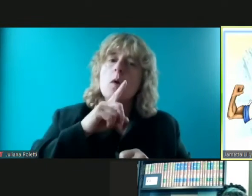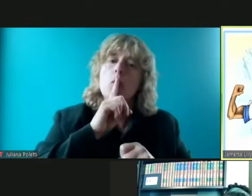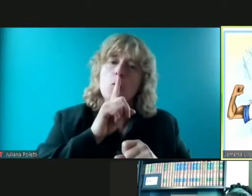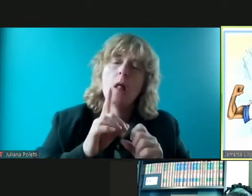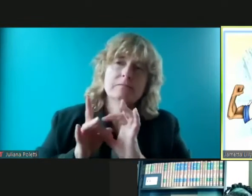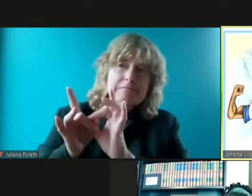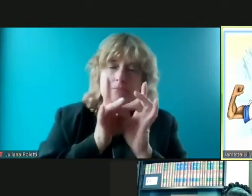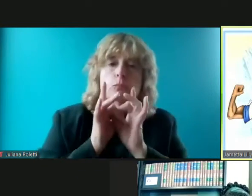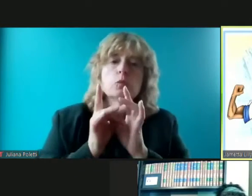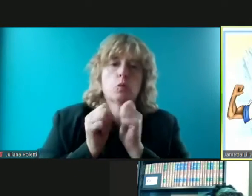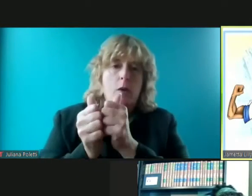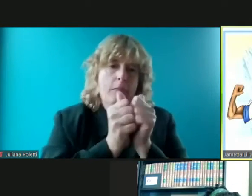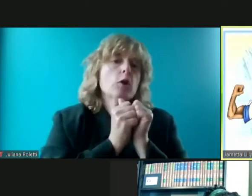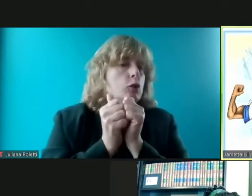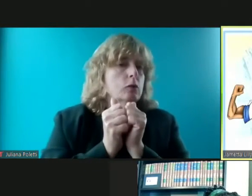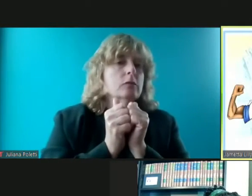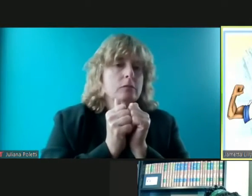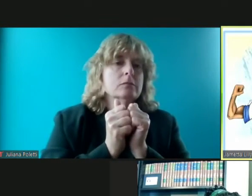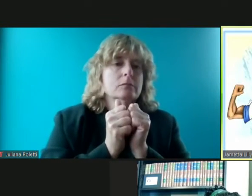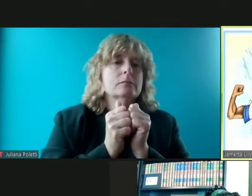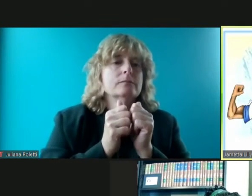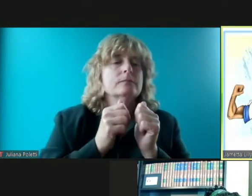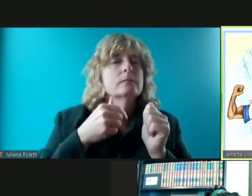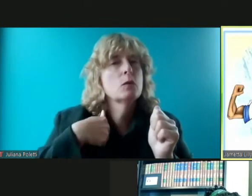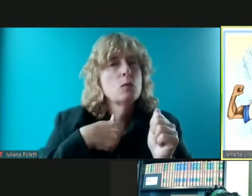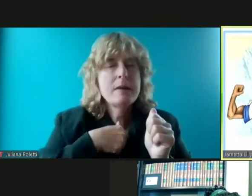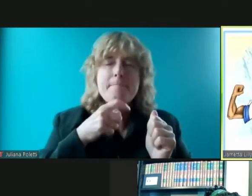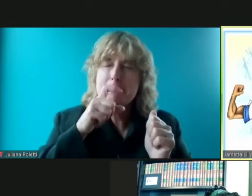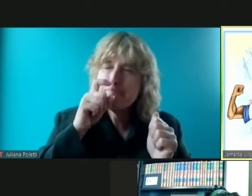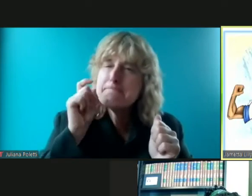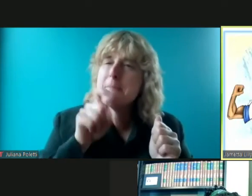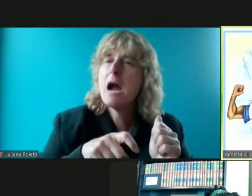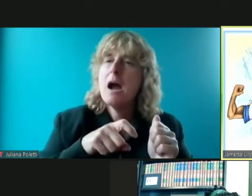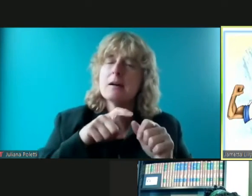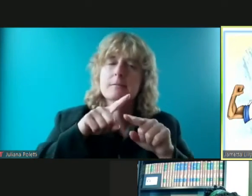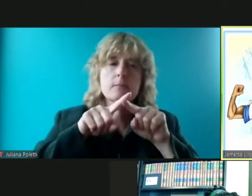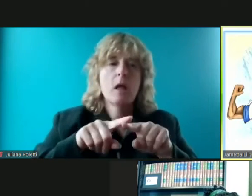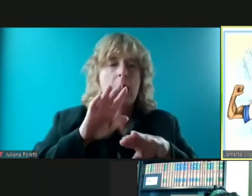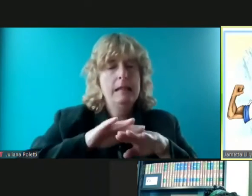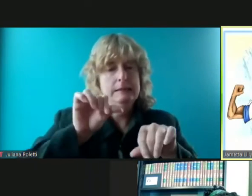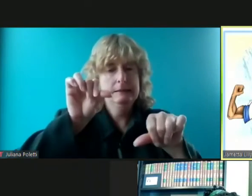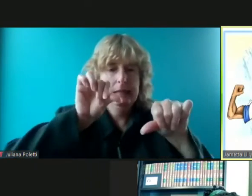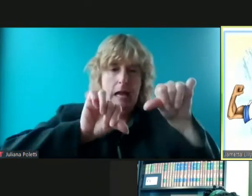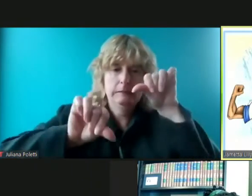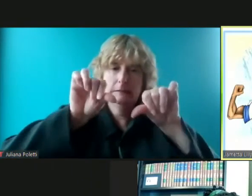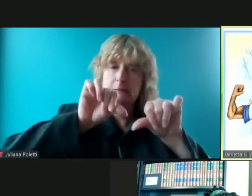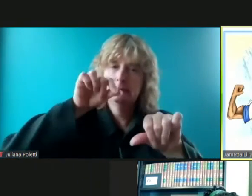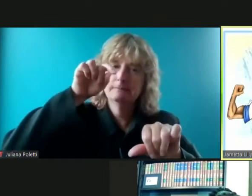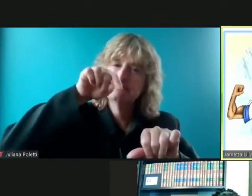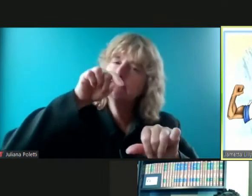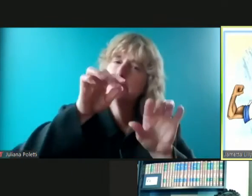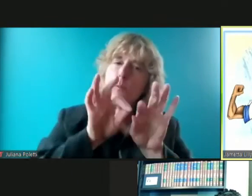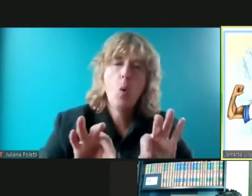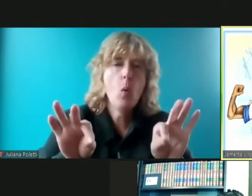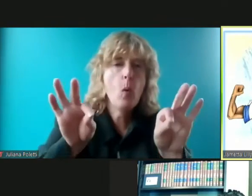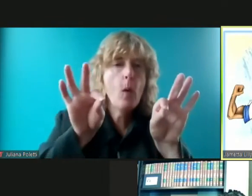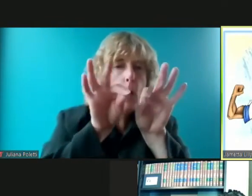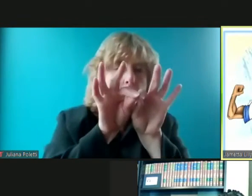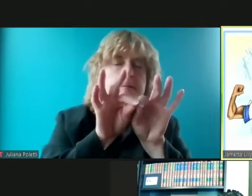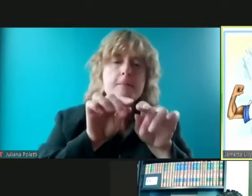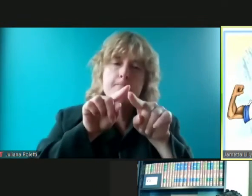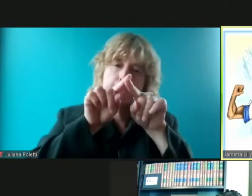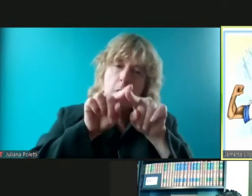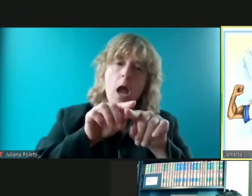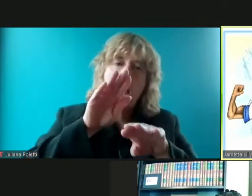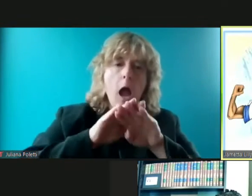we're in it together uh we really have to continue to rely on science and to rely on the people that we know have the